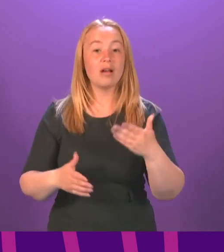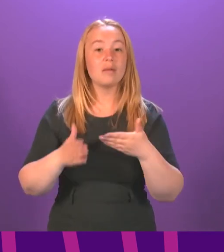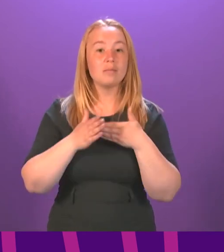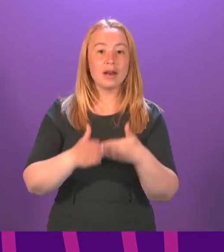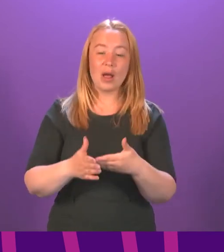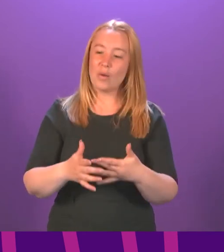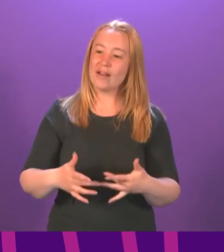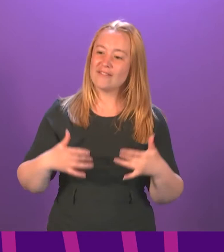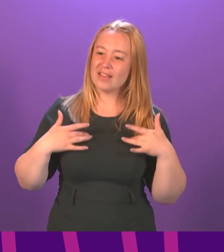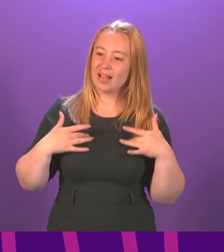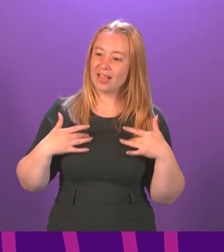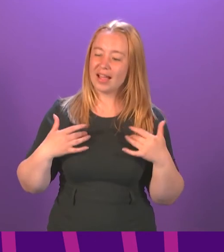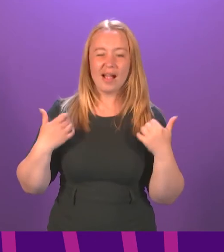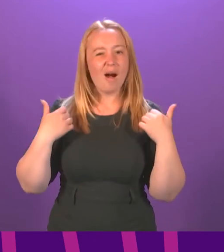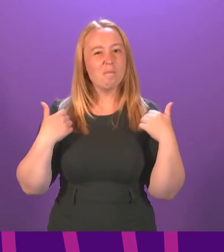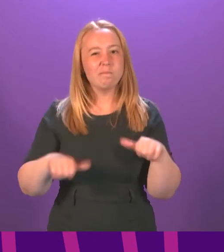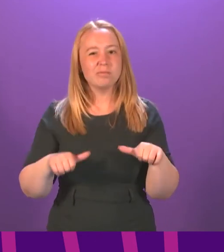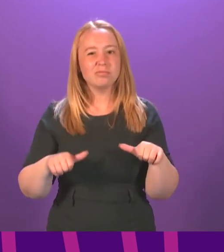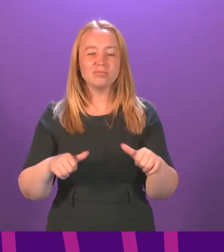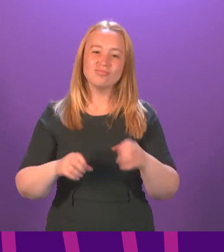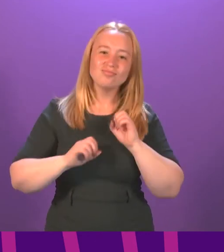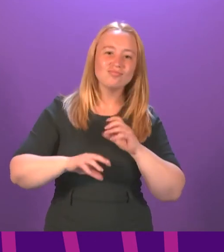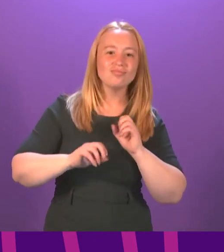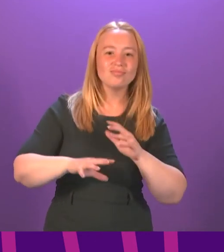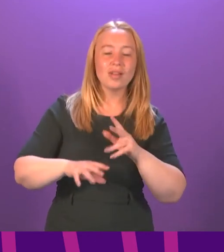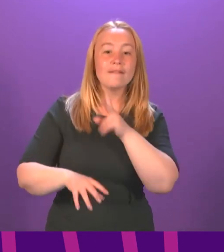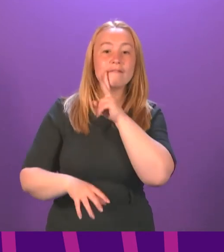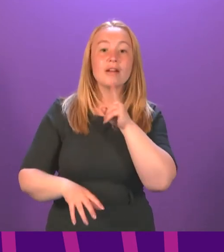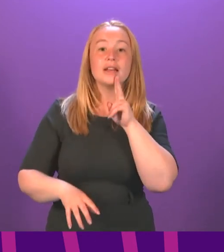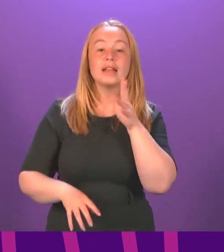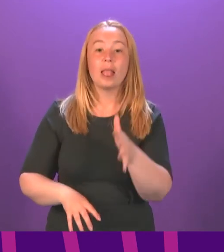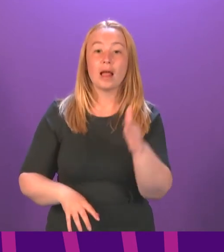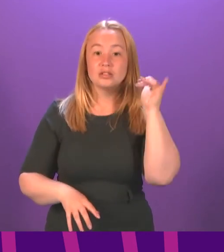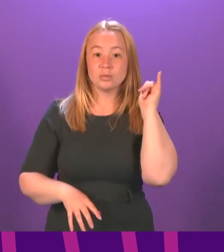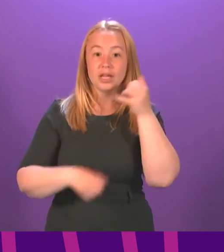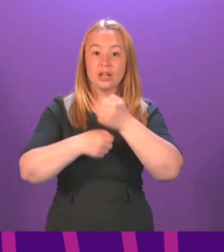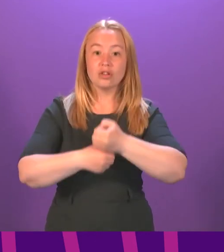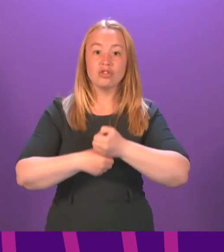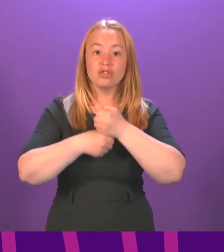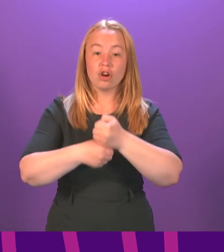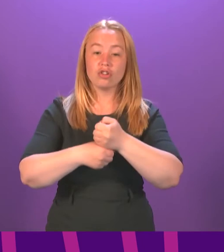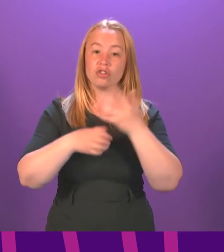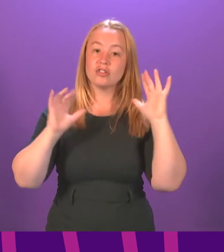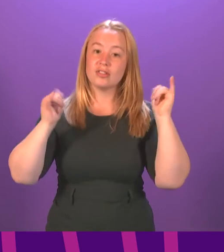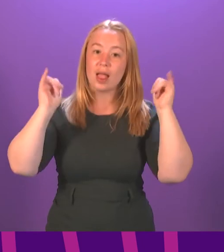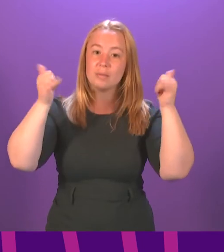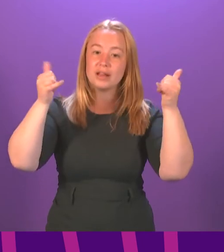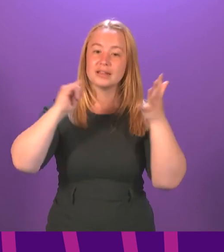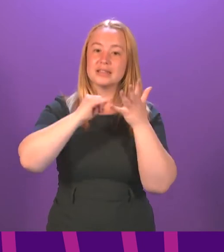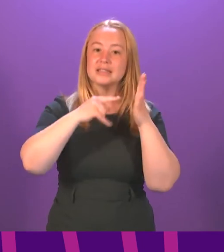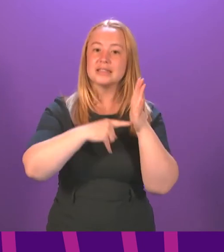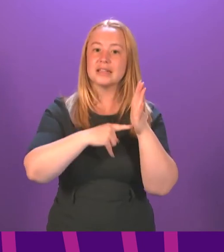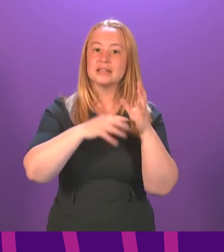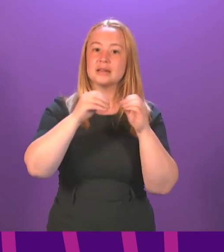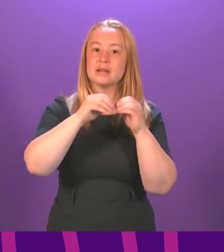of sorts. On Friday last week, the church celebrated St Barnabas, a leader, though